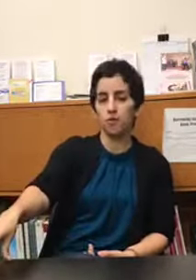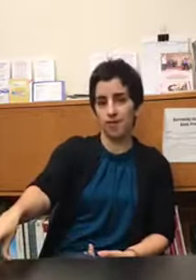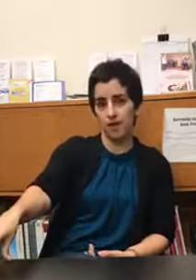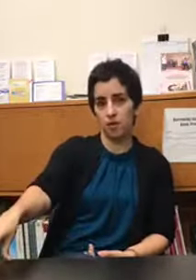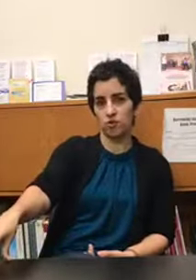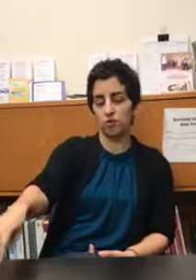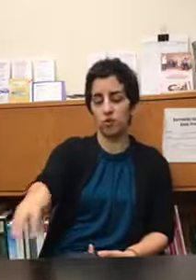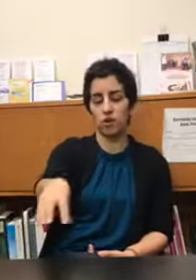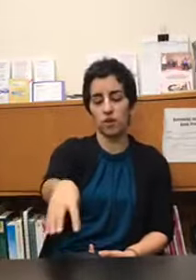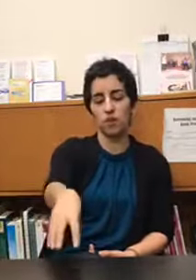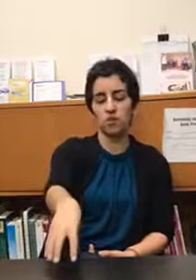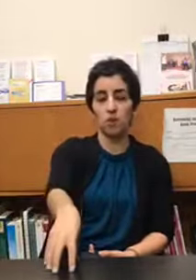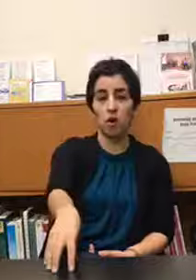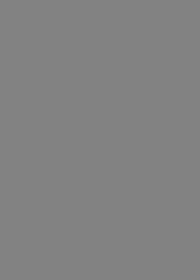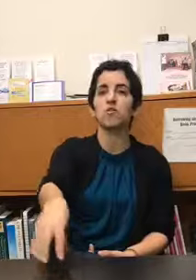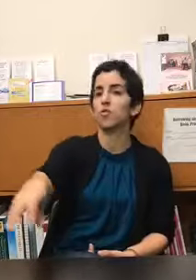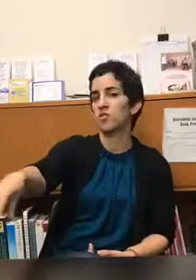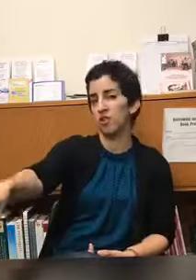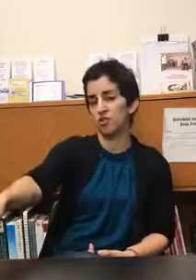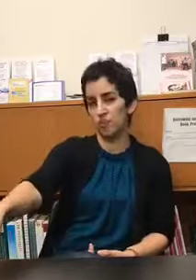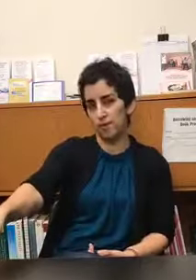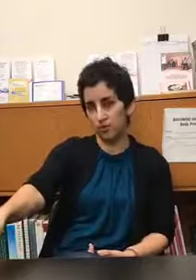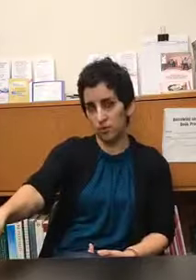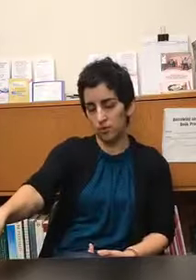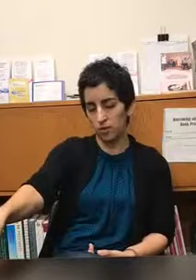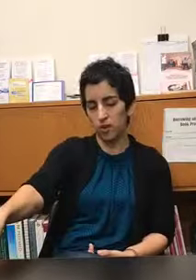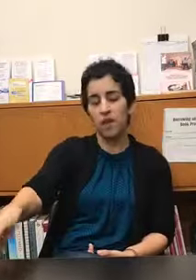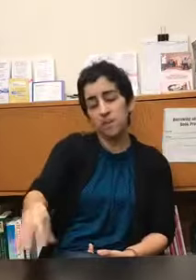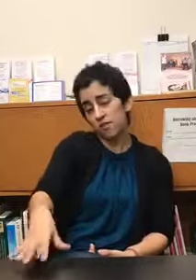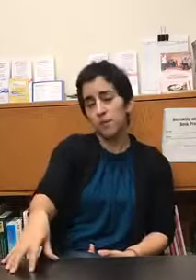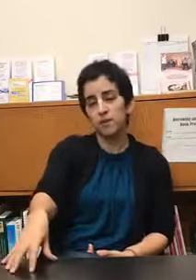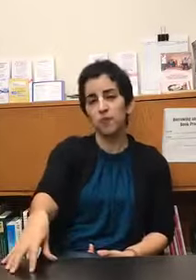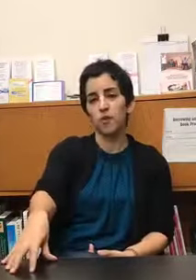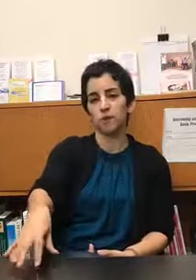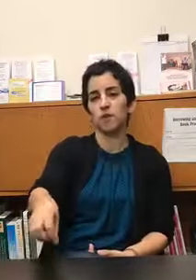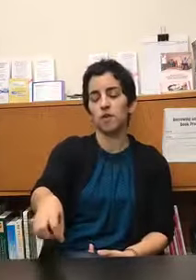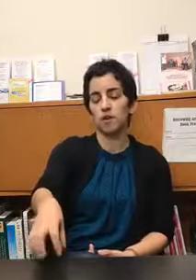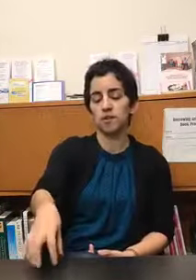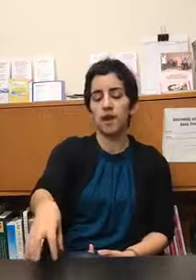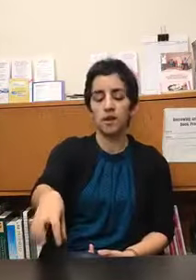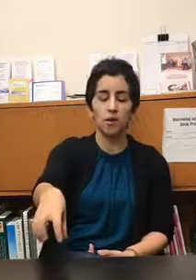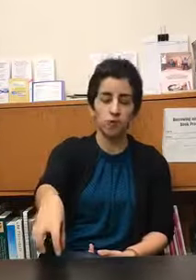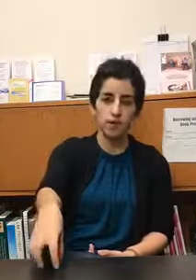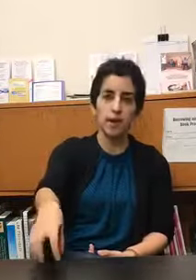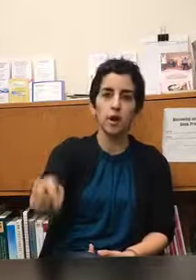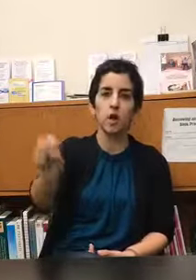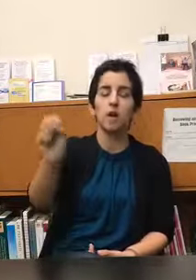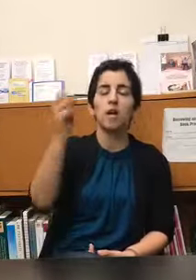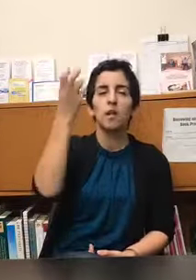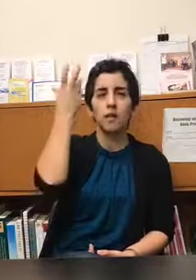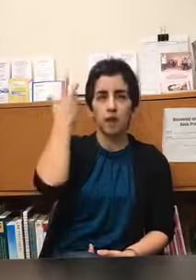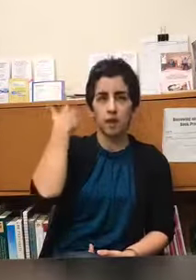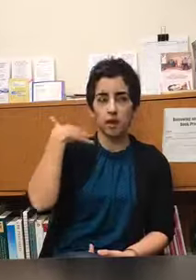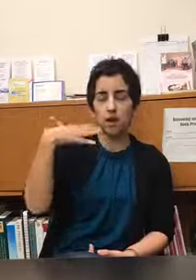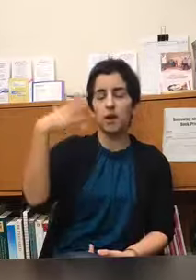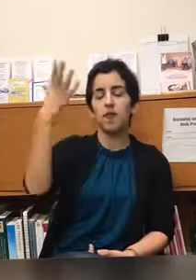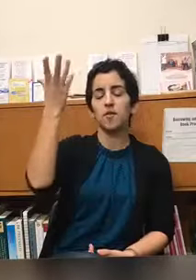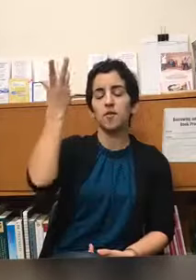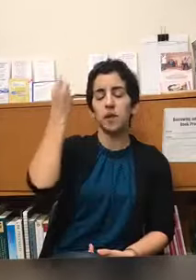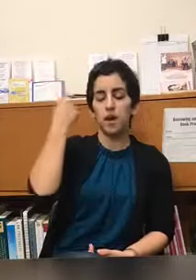layer so if we're talking about songs versus instrumental music there's a big difference lyrics add another layer they kind of um